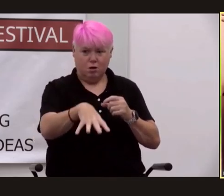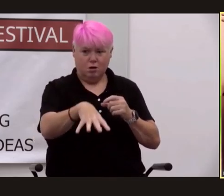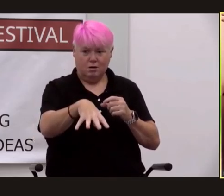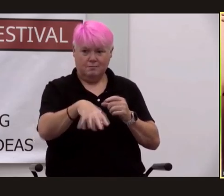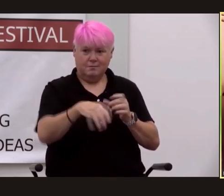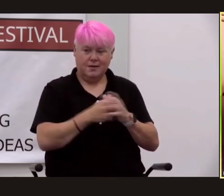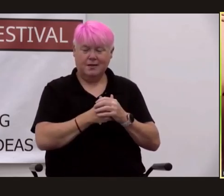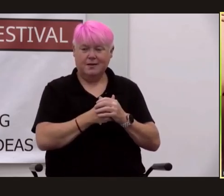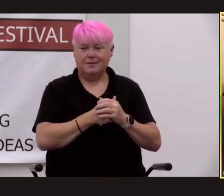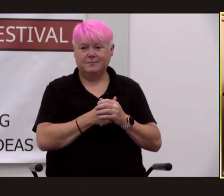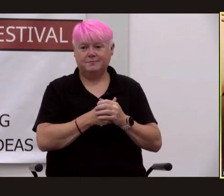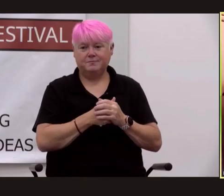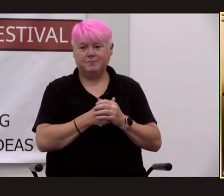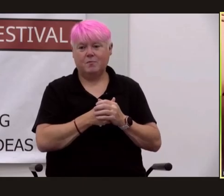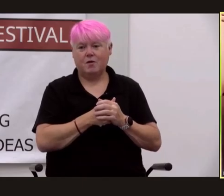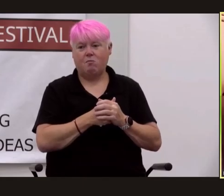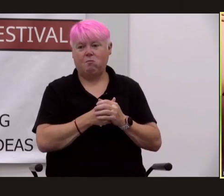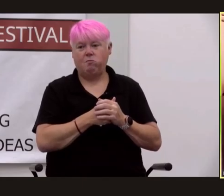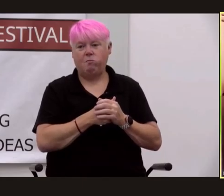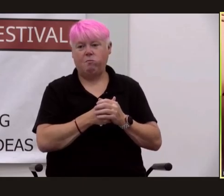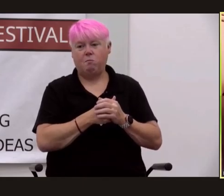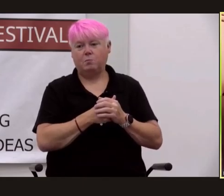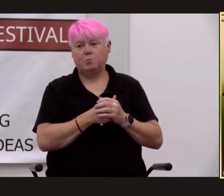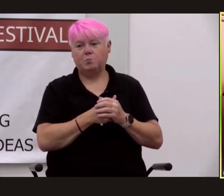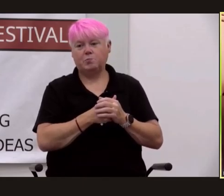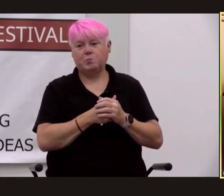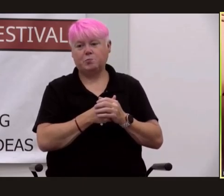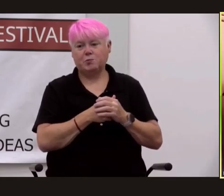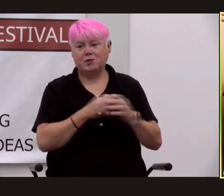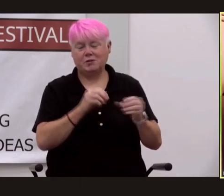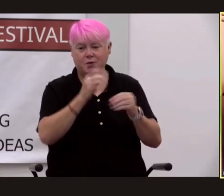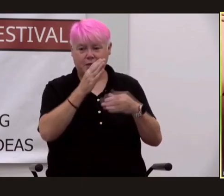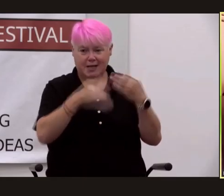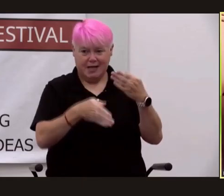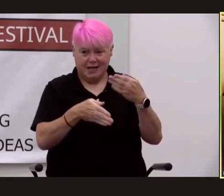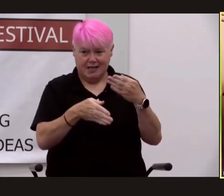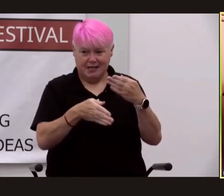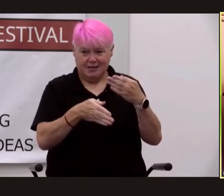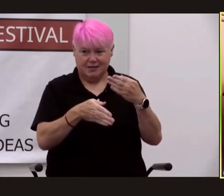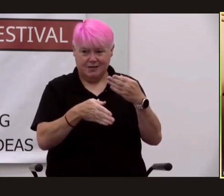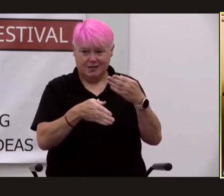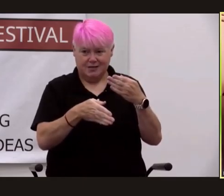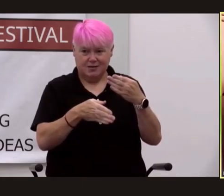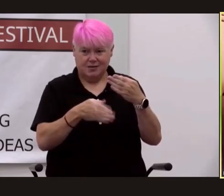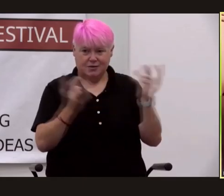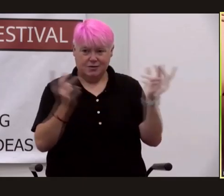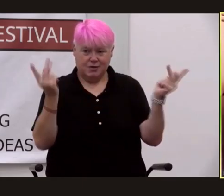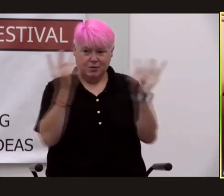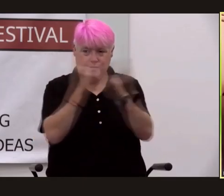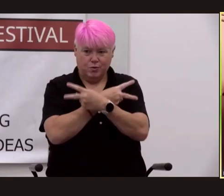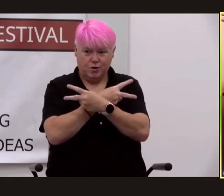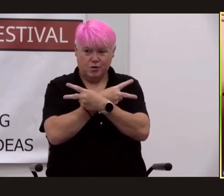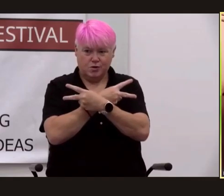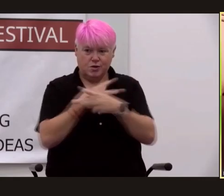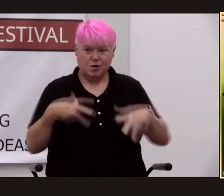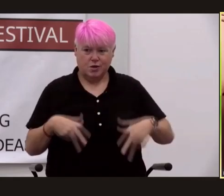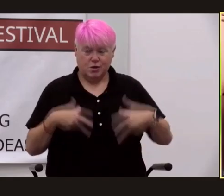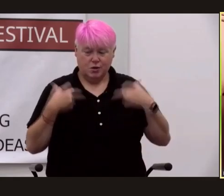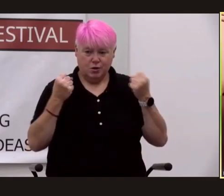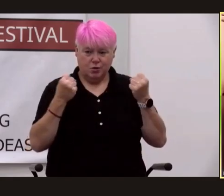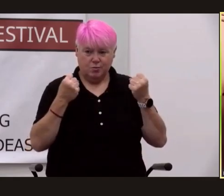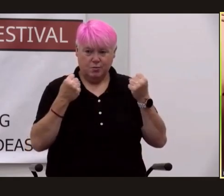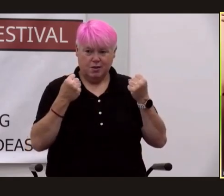told we'll create an atomic bomb to put an end to the worst human being of the 20th century